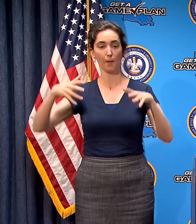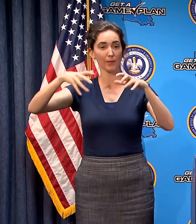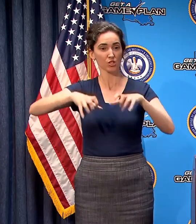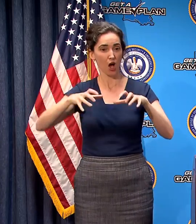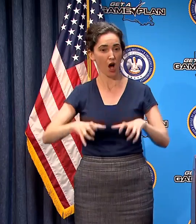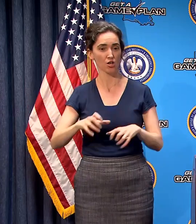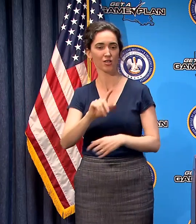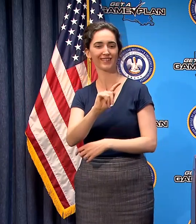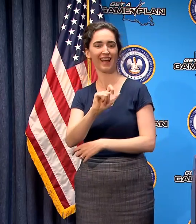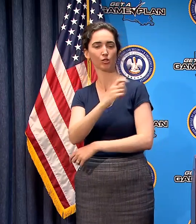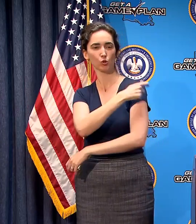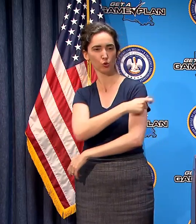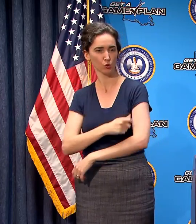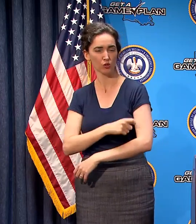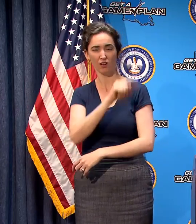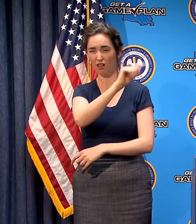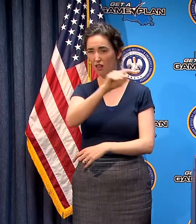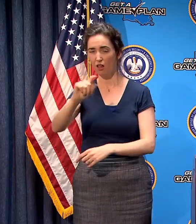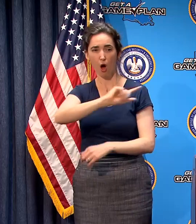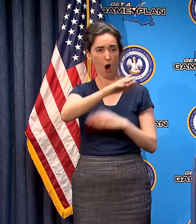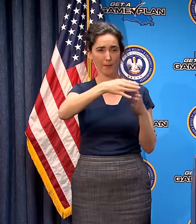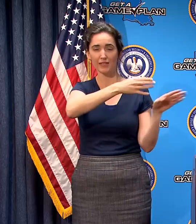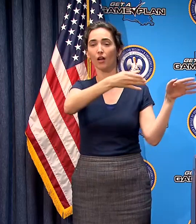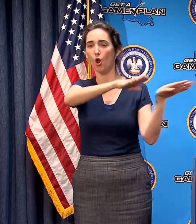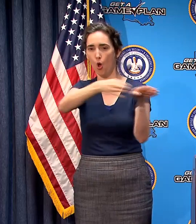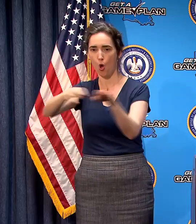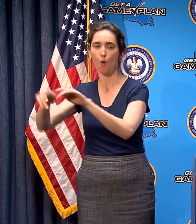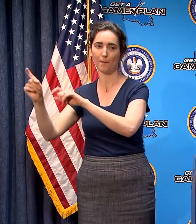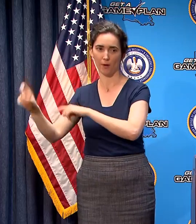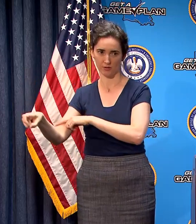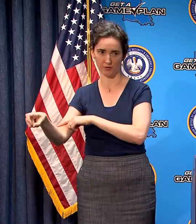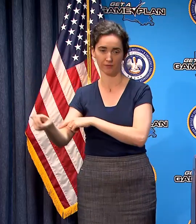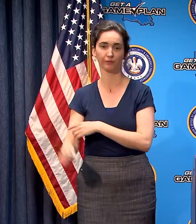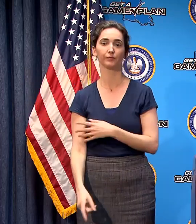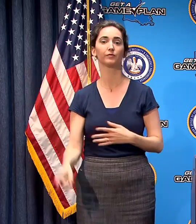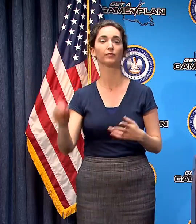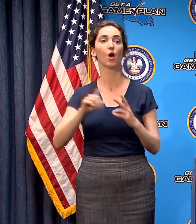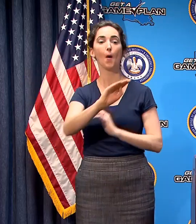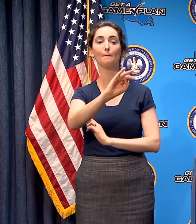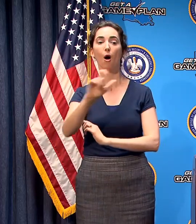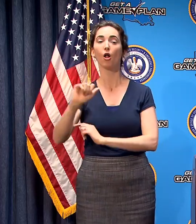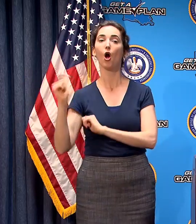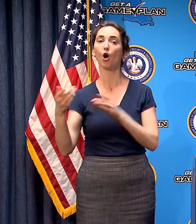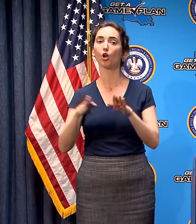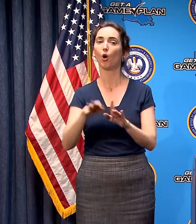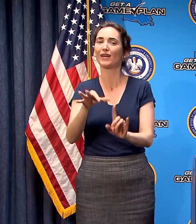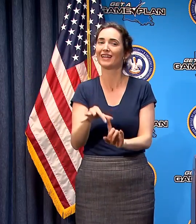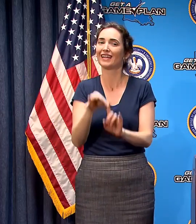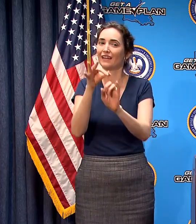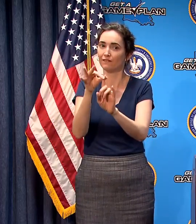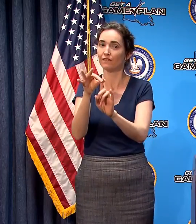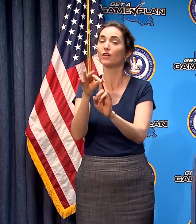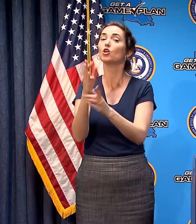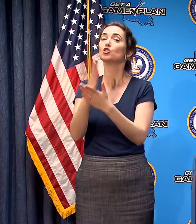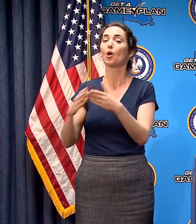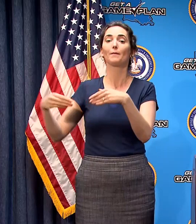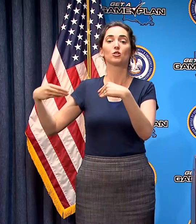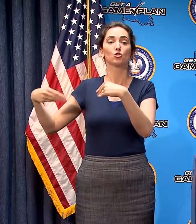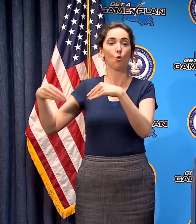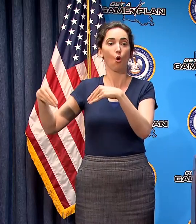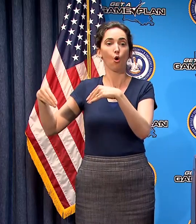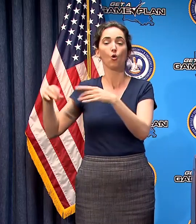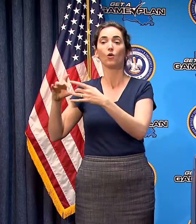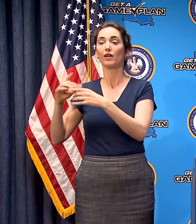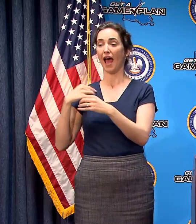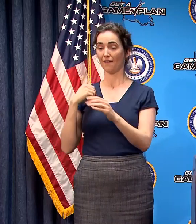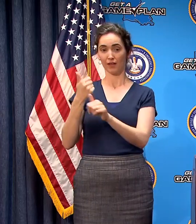parlors tattoo parlors and other similar businesses are closed all malls are closed except for stores in a mall that have a direct outdoor